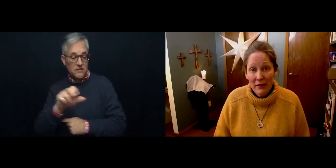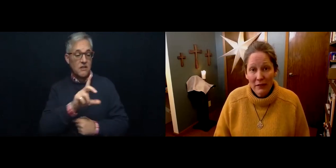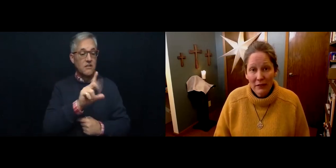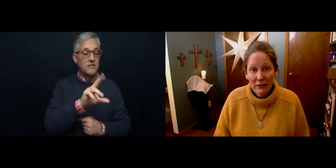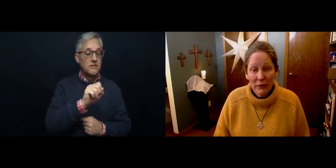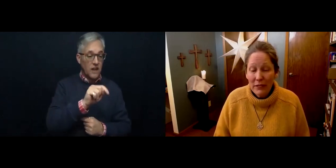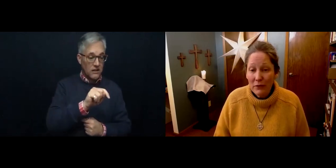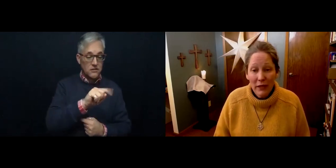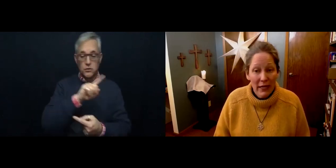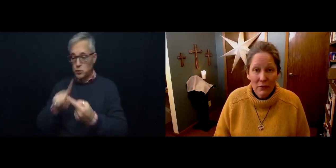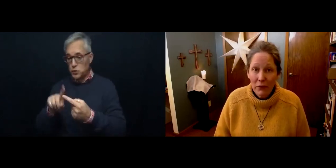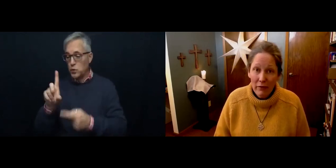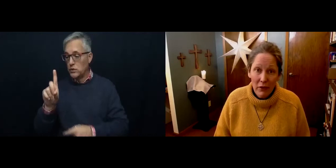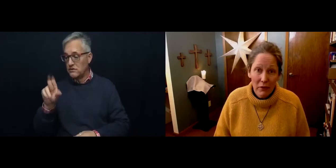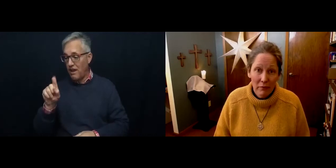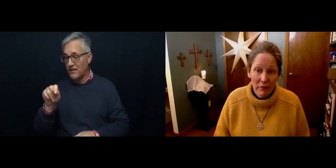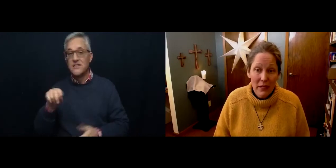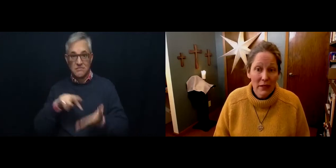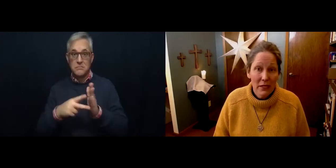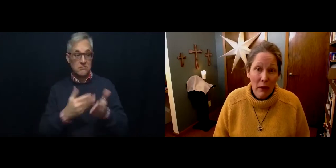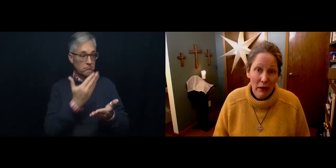We don't last forever in these bodies.